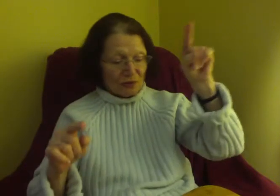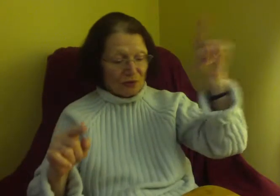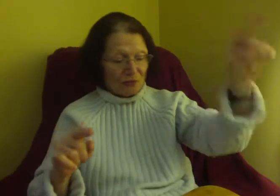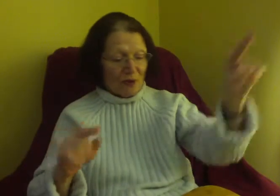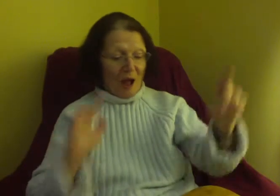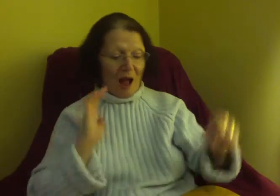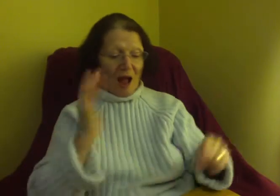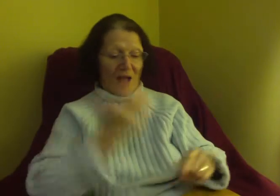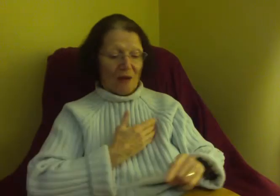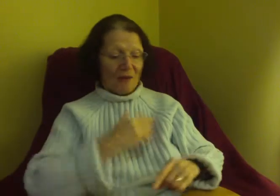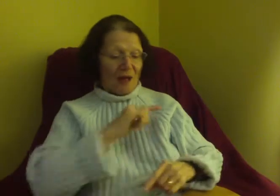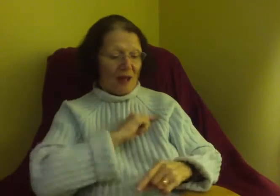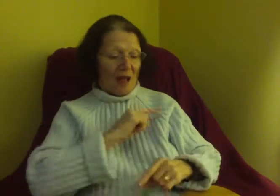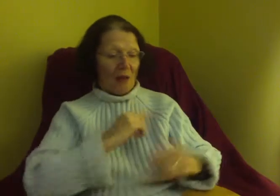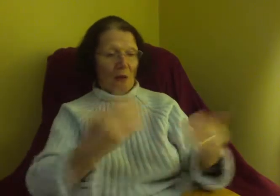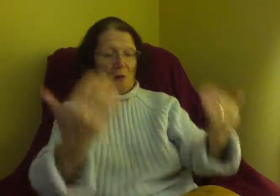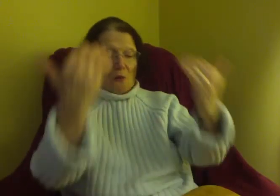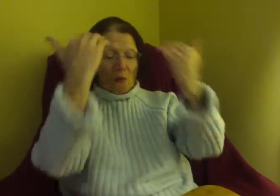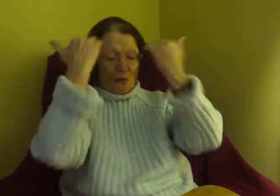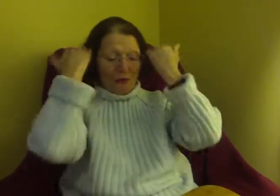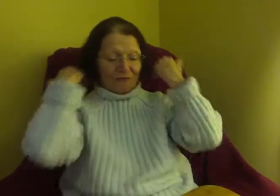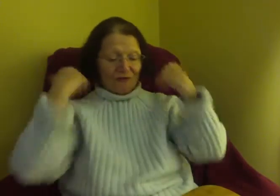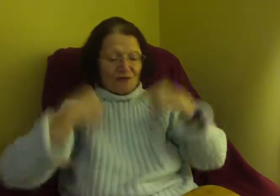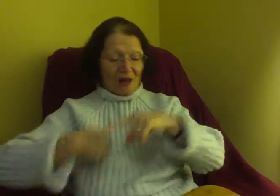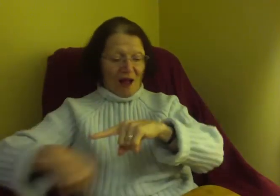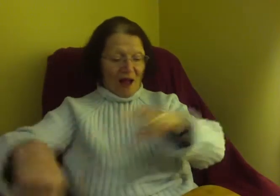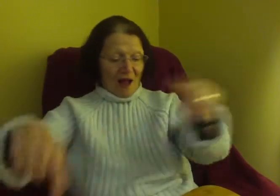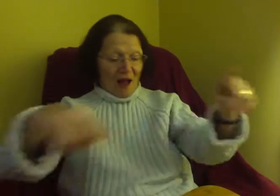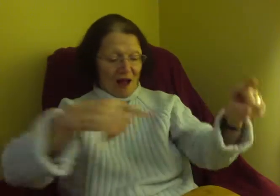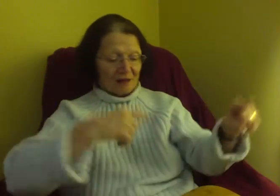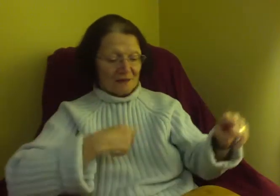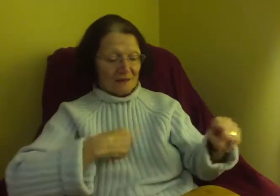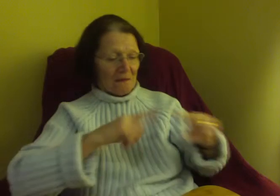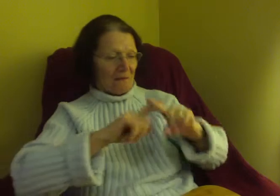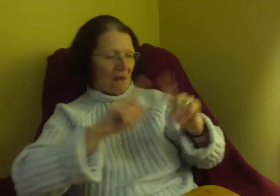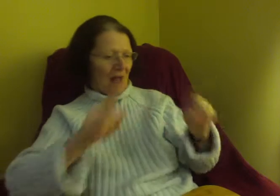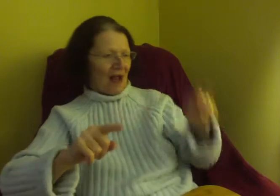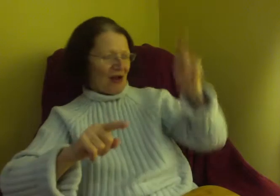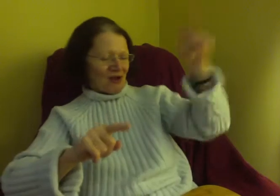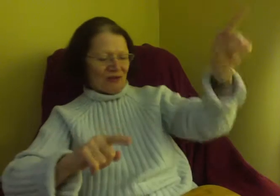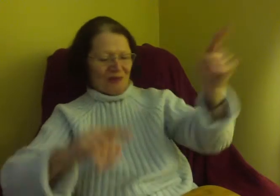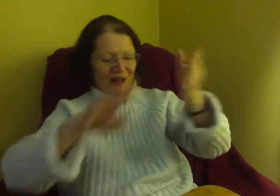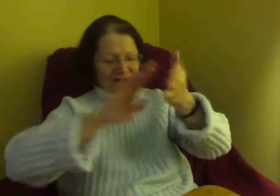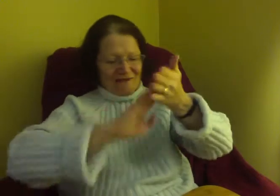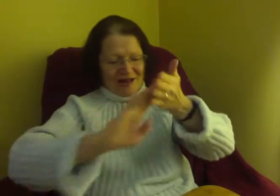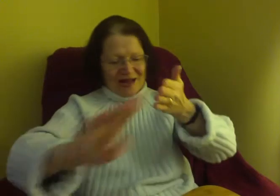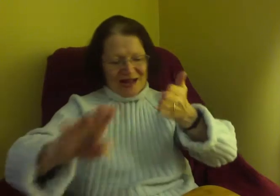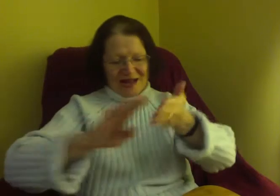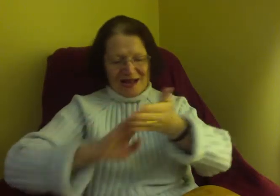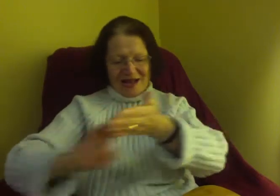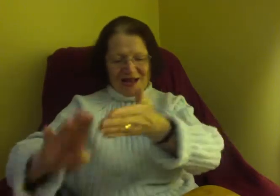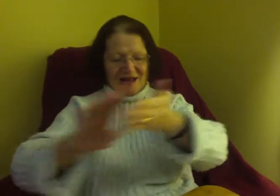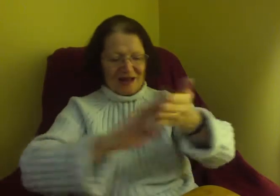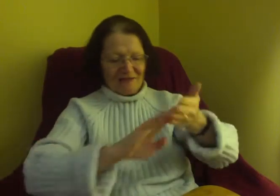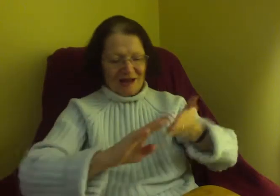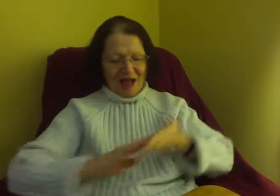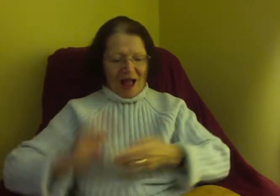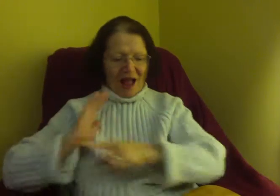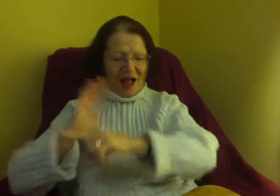out and let the town and and the town and we